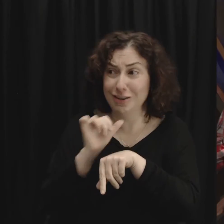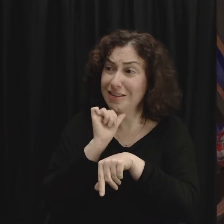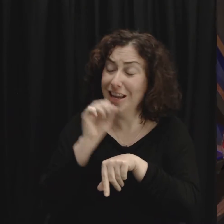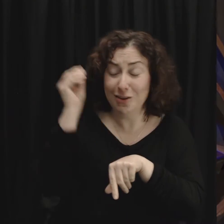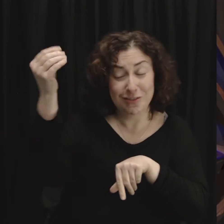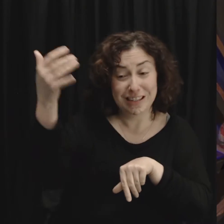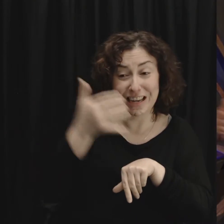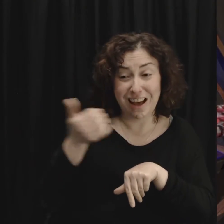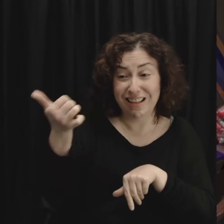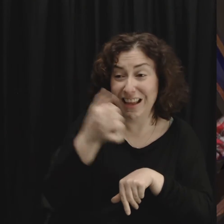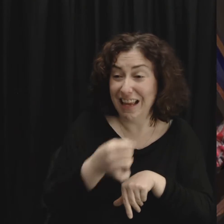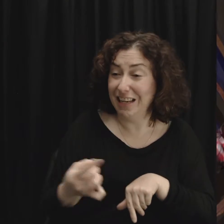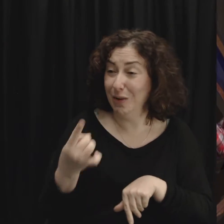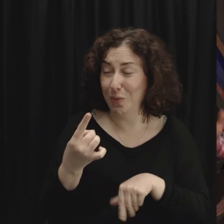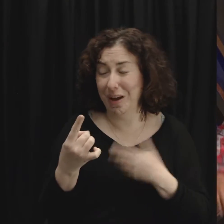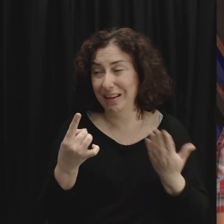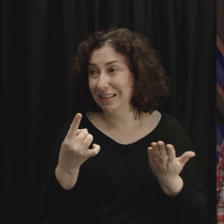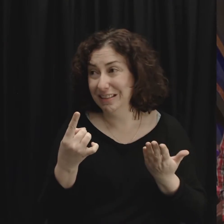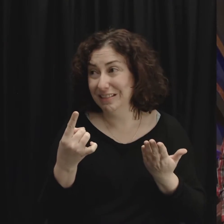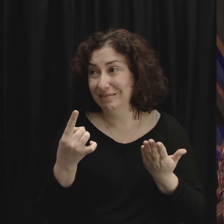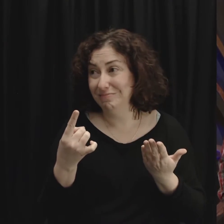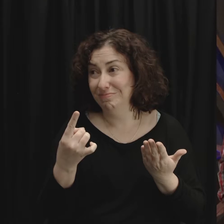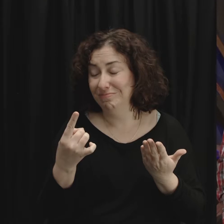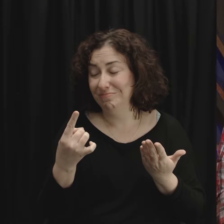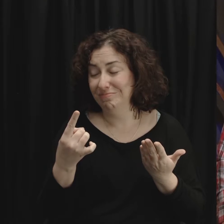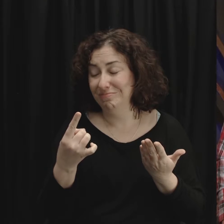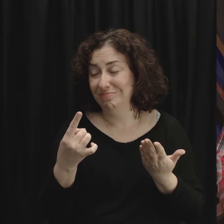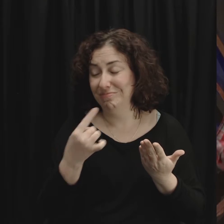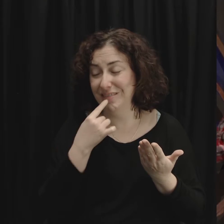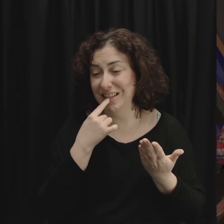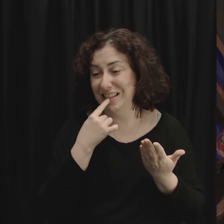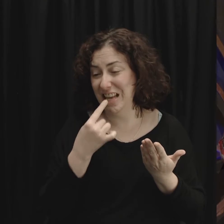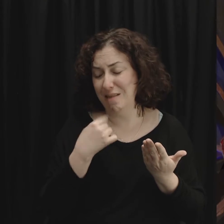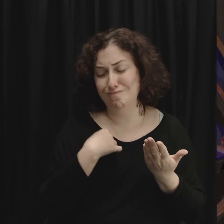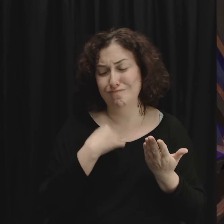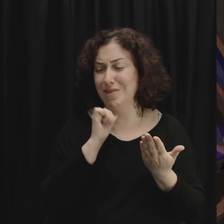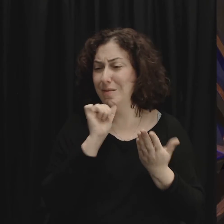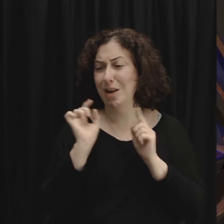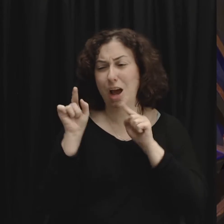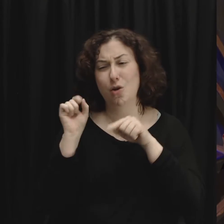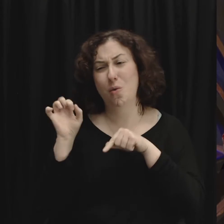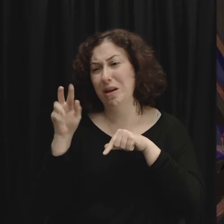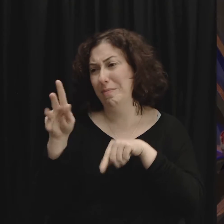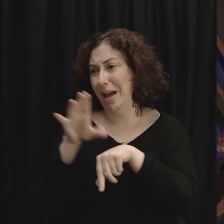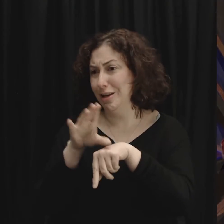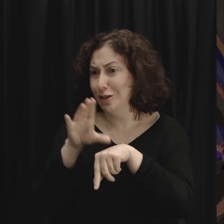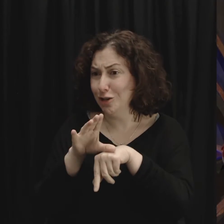with me they tell someone else we're just not coming back it breaks my heart it sucks